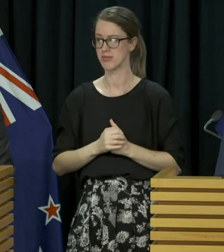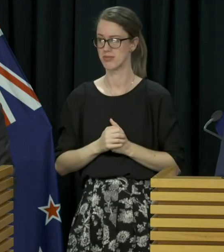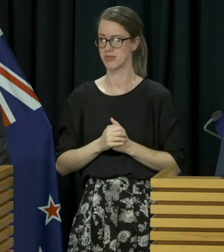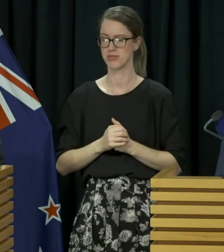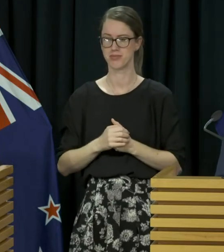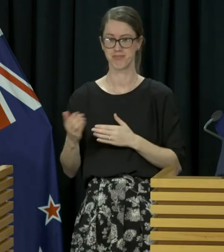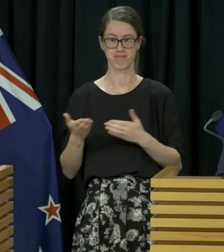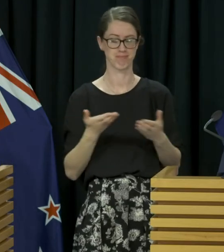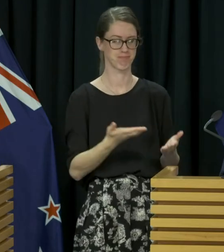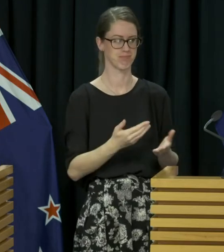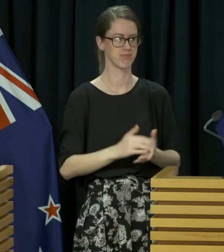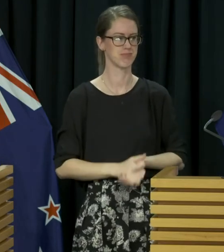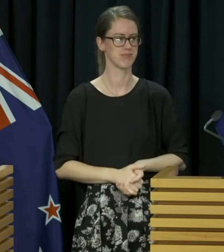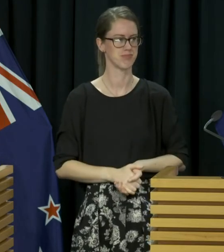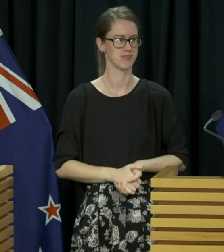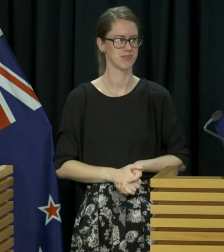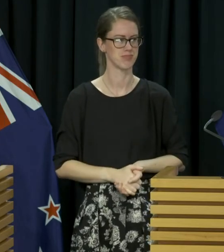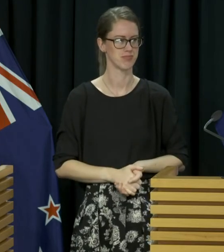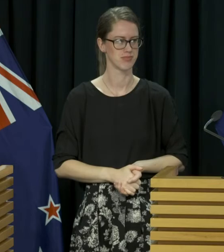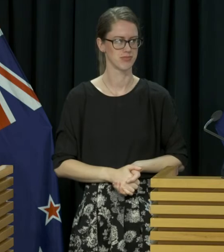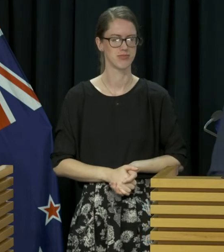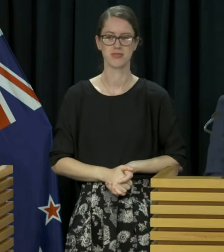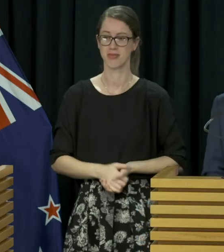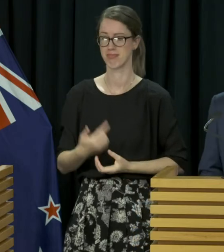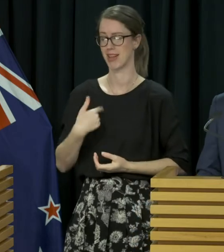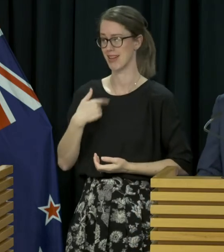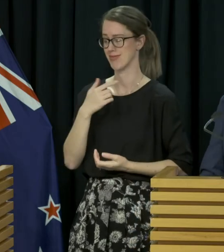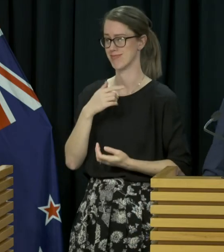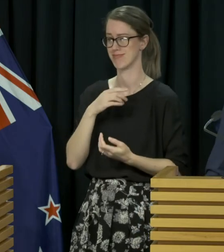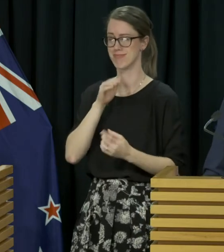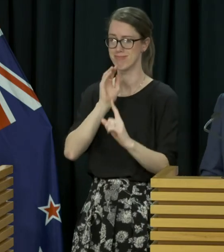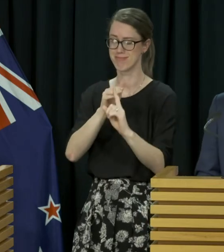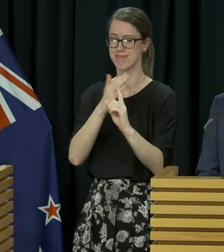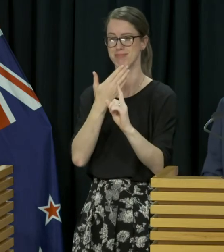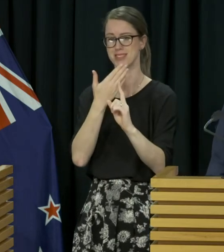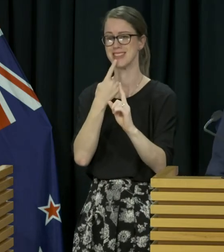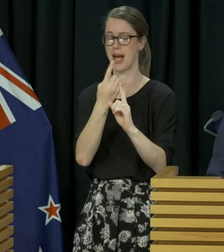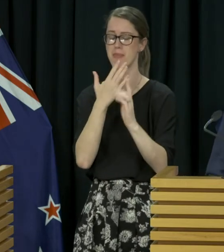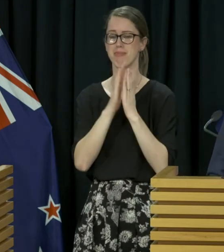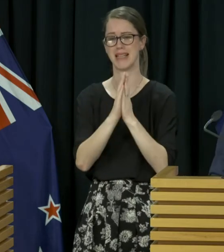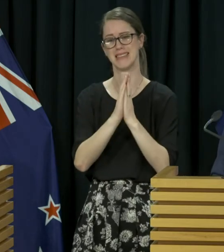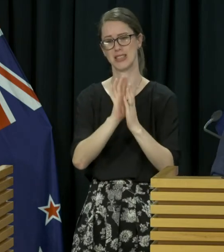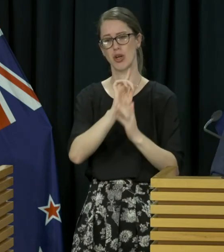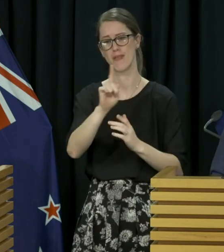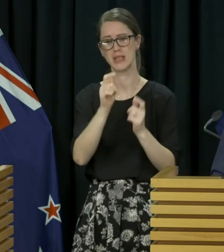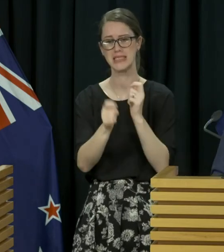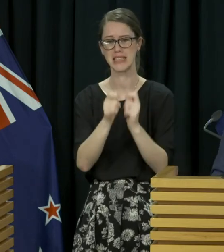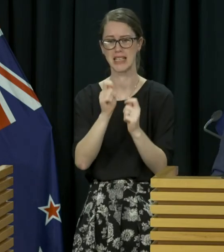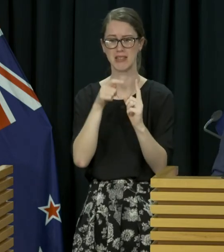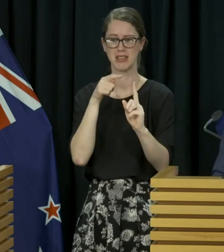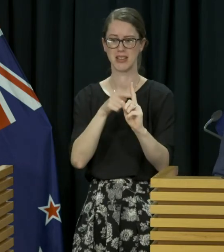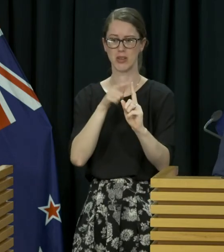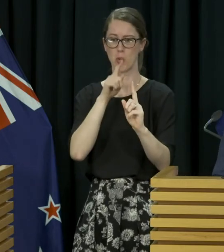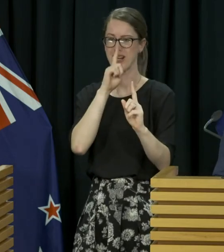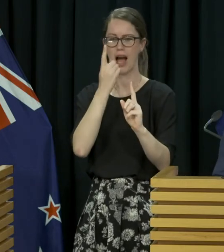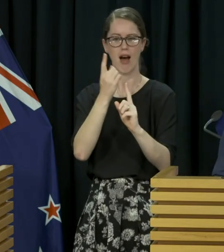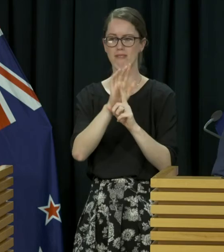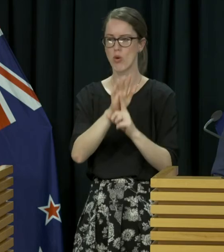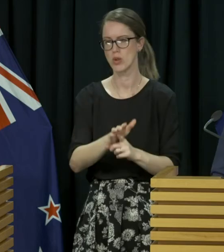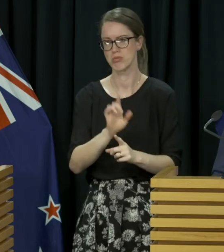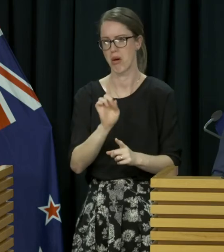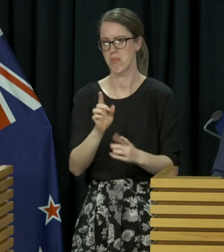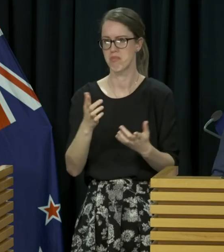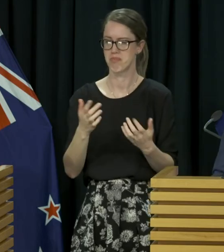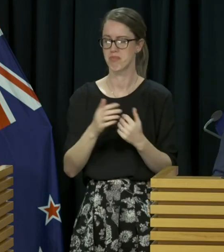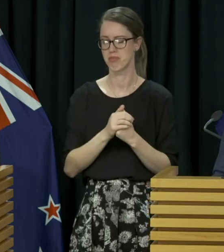About the director general to comment on there? I can personally appeal to him to go and get tested, please. It's not something we can do compulsorily, but